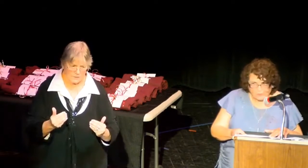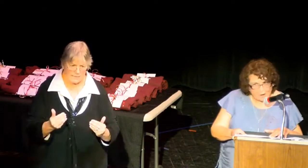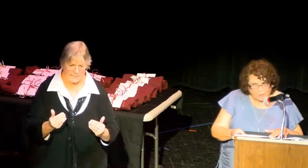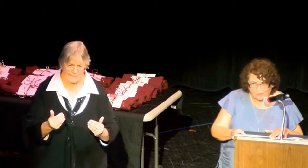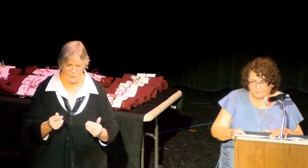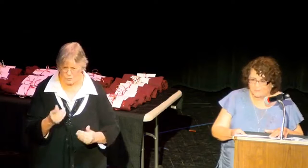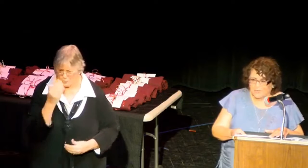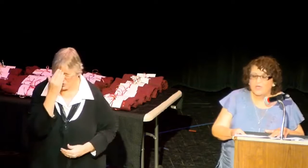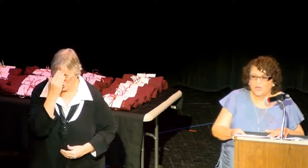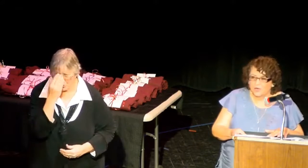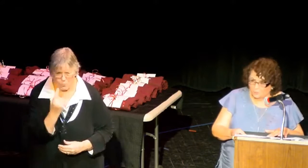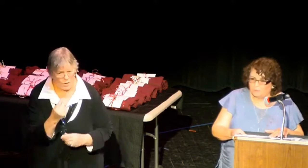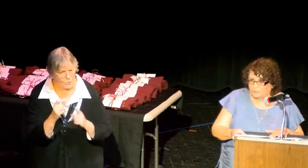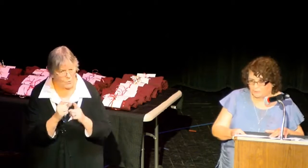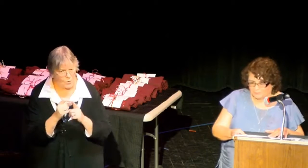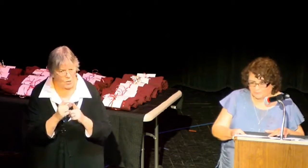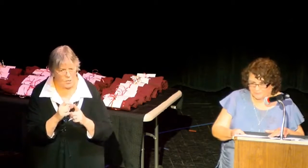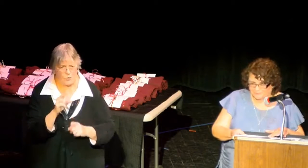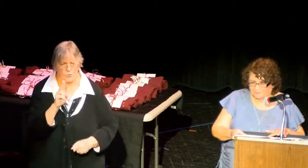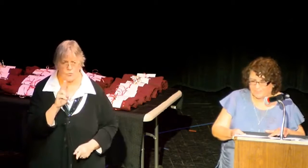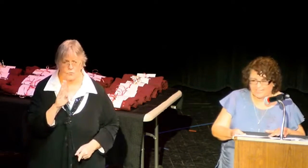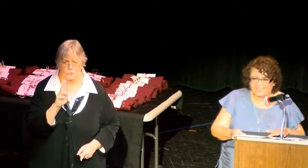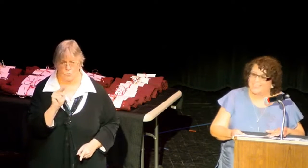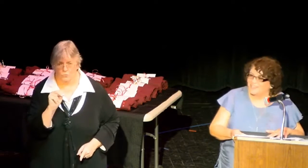And you all know that word. Umbutu.